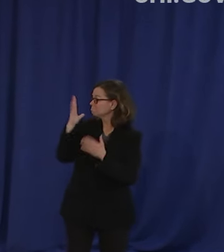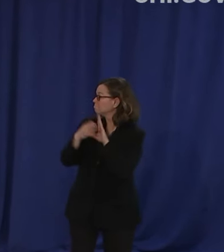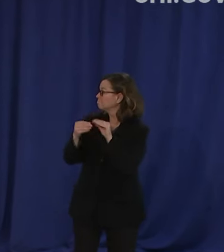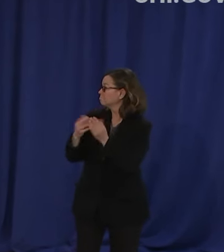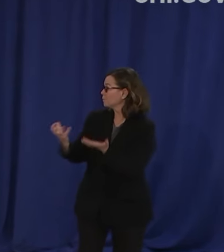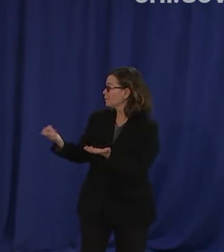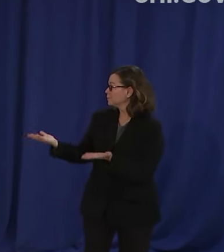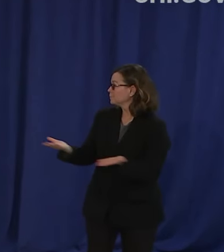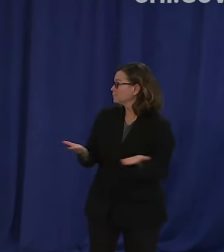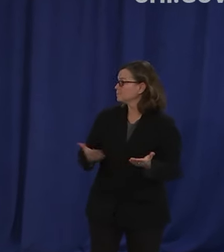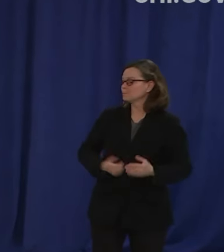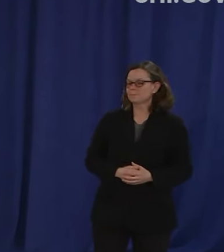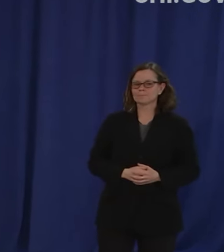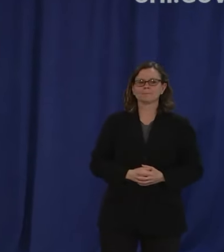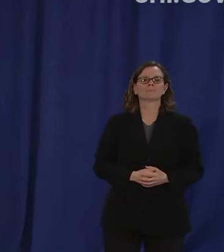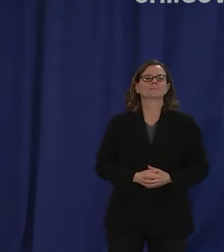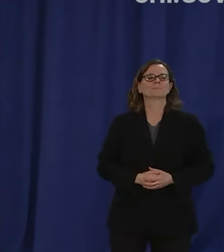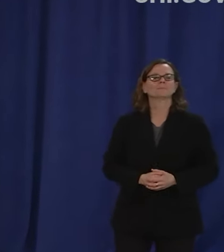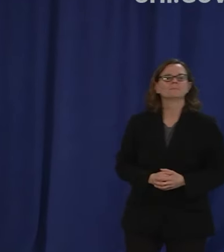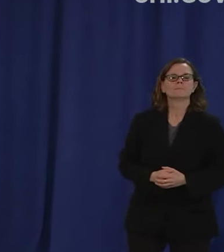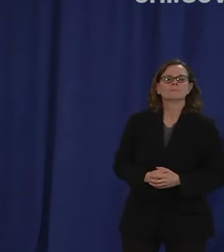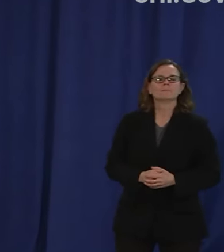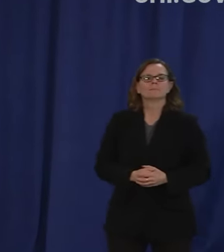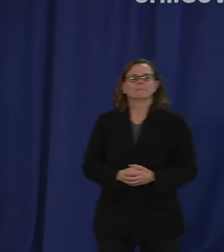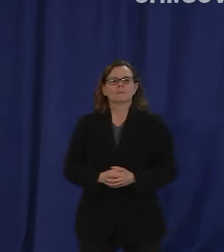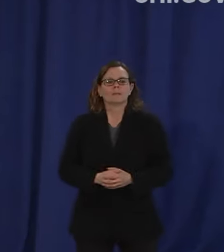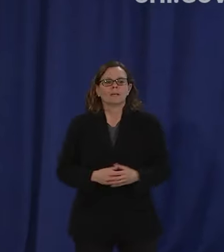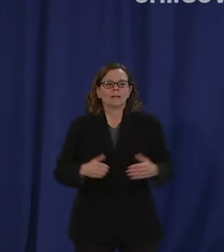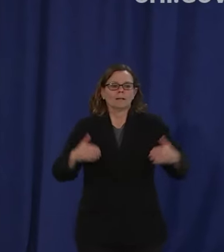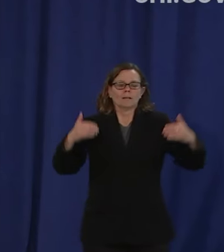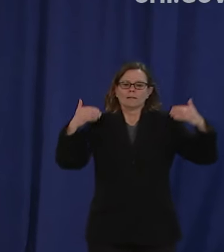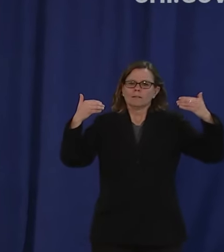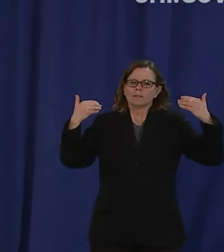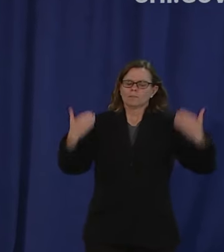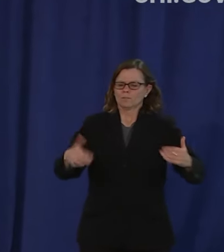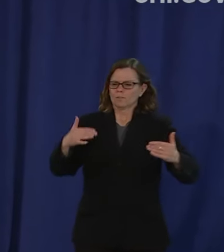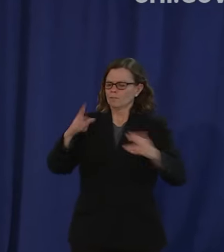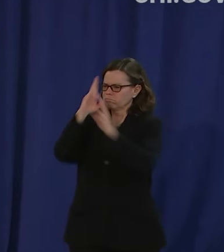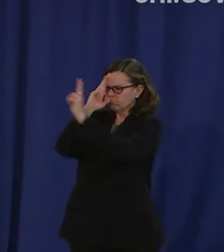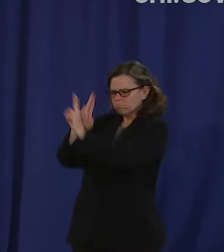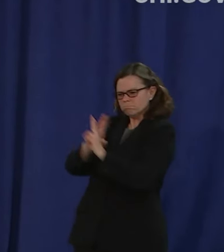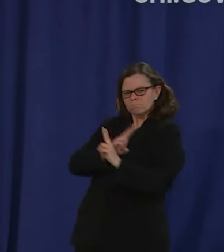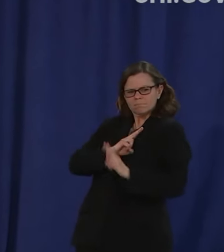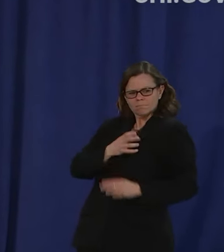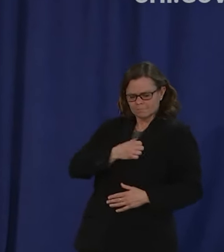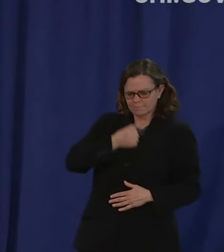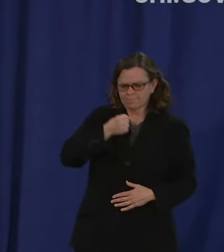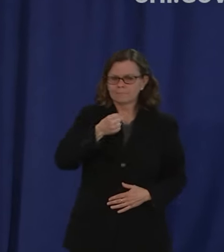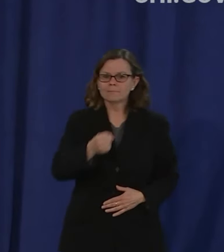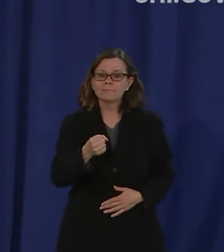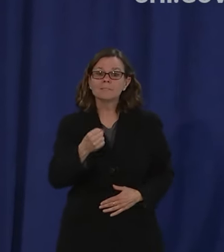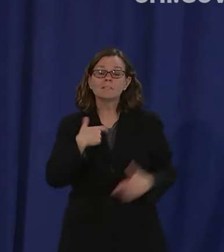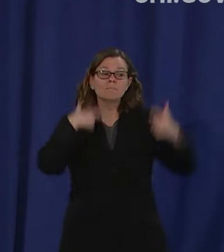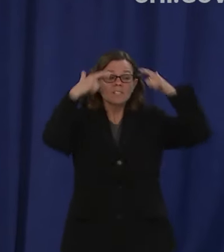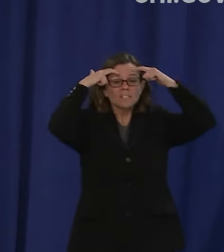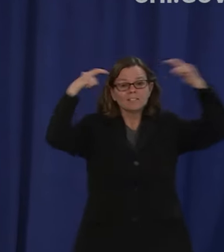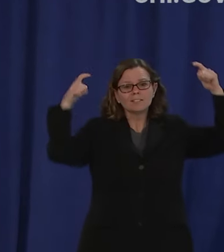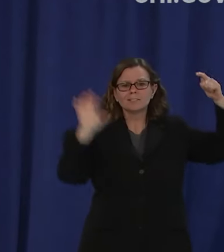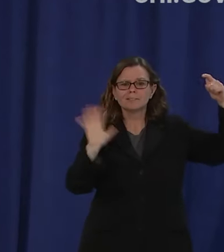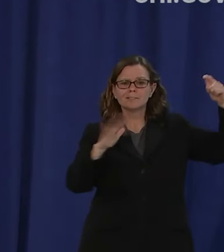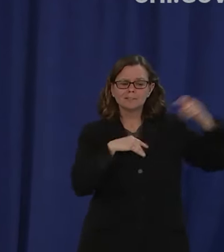I'm extremely honored I'm extremely humbled and I'm very excited